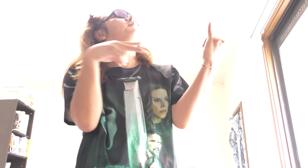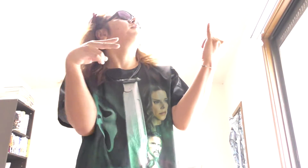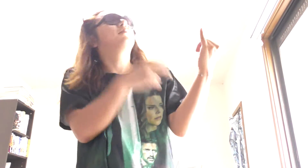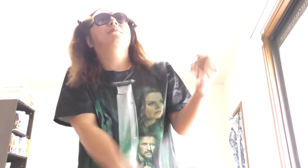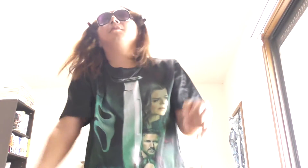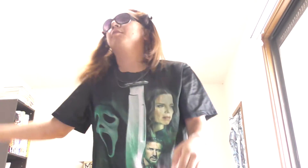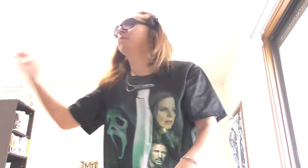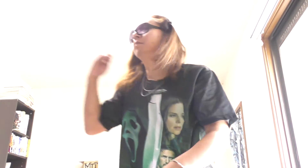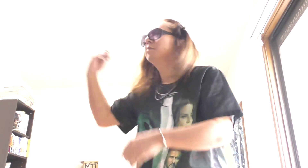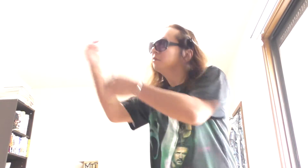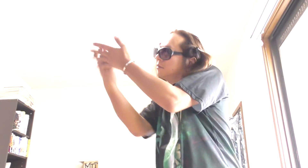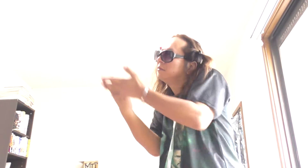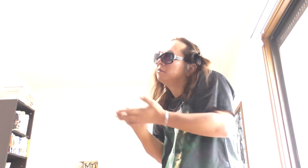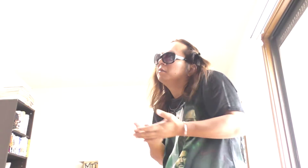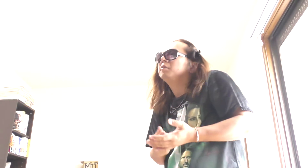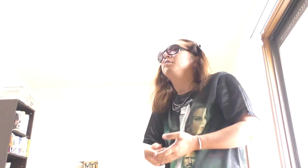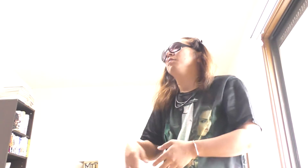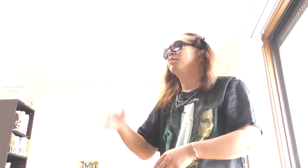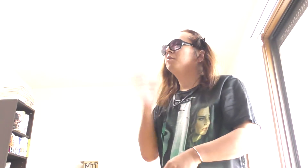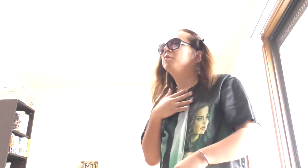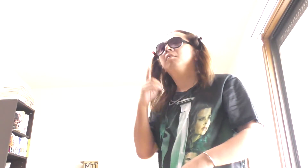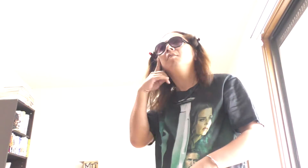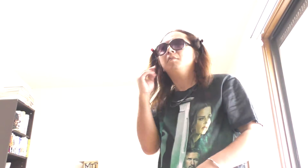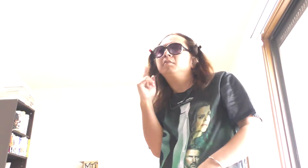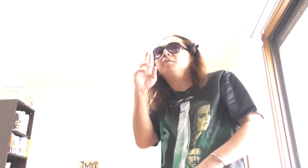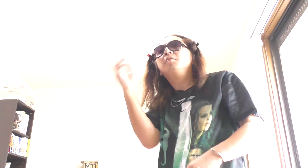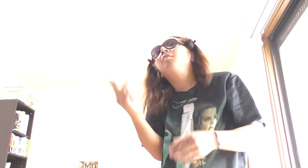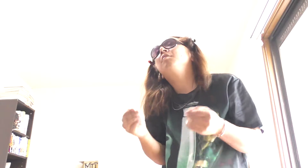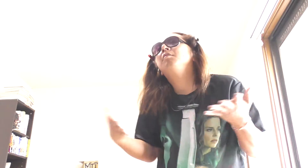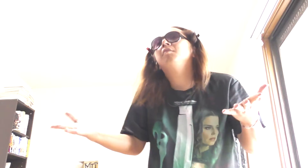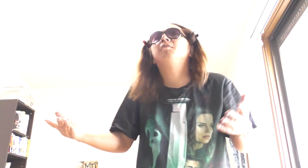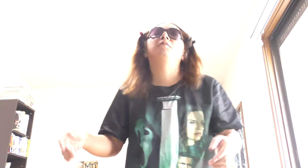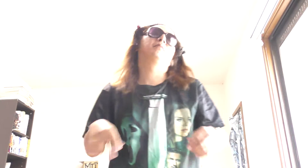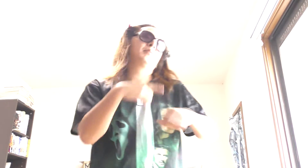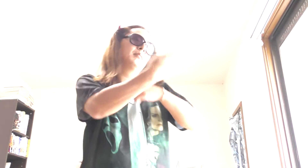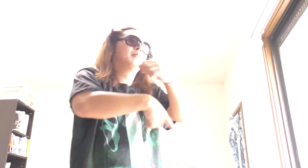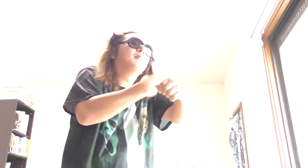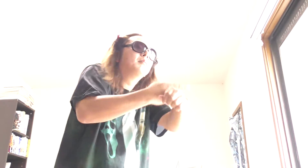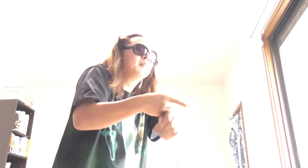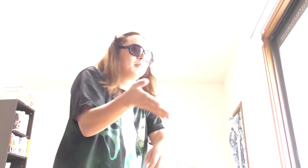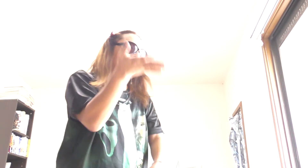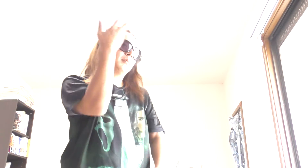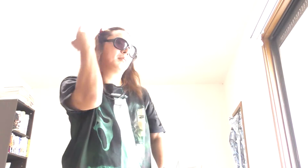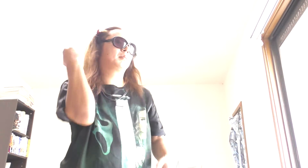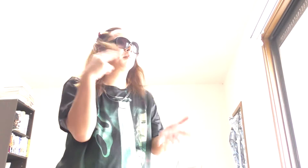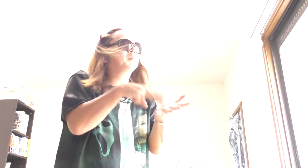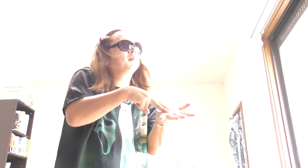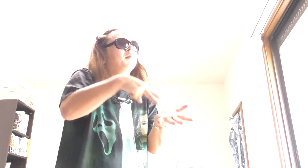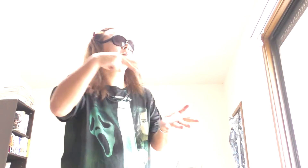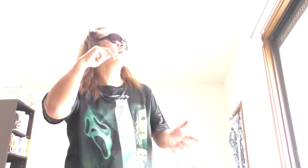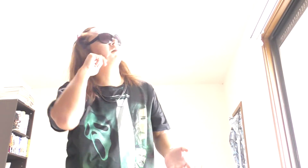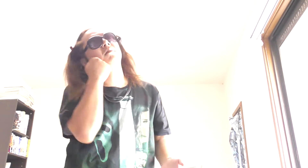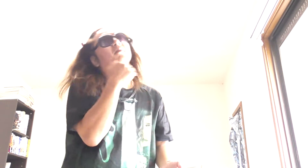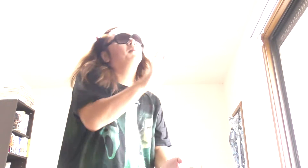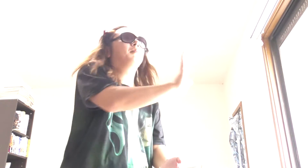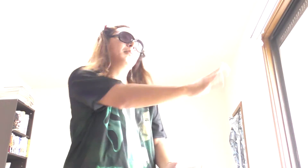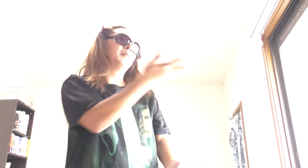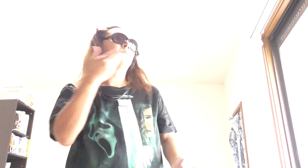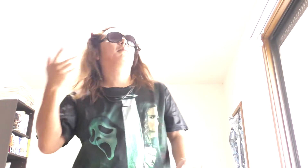eye. Tell me, baby, do you recognize me? Well, it's been a year, it doesn't surprise